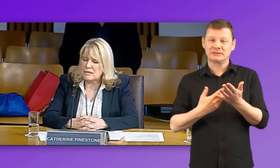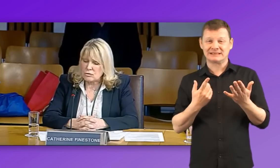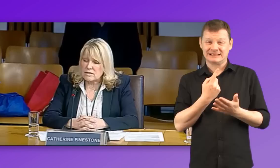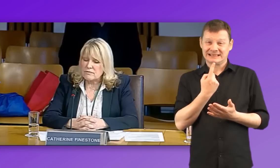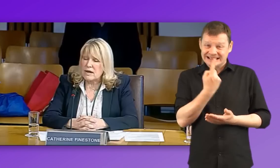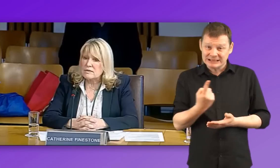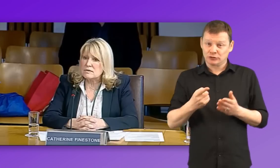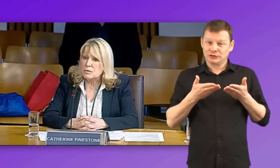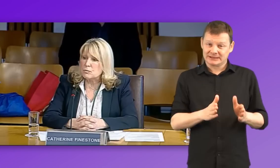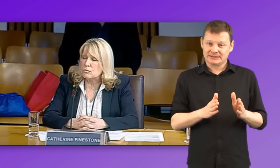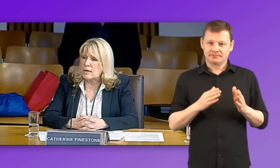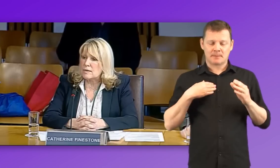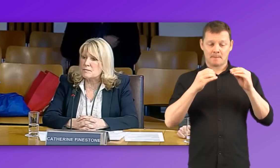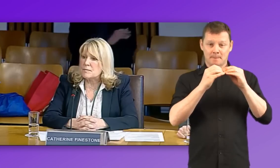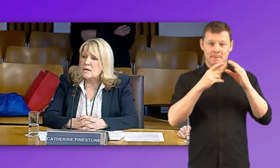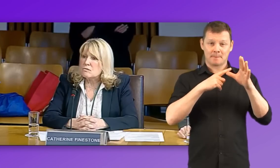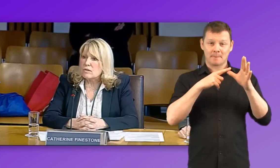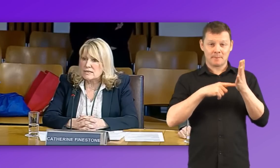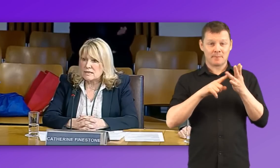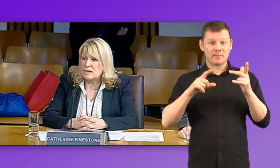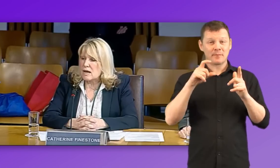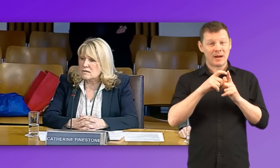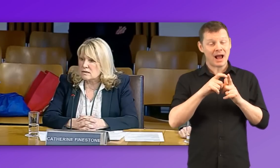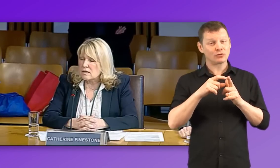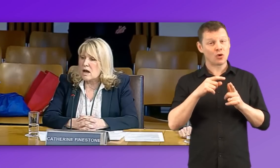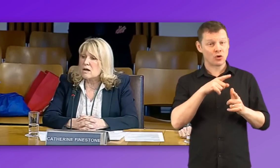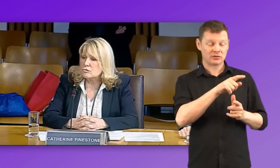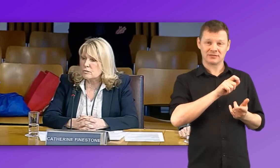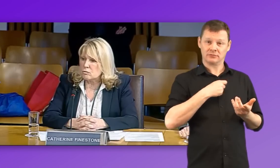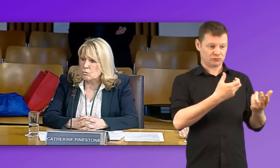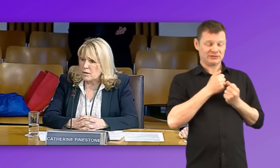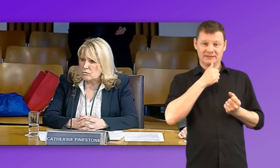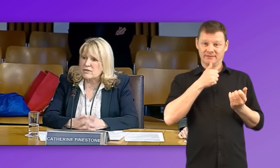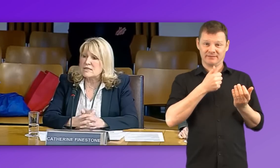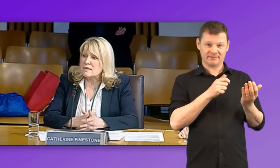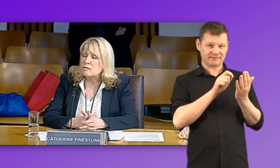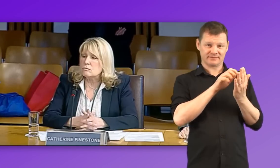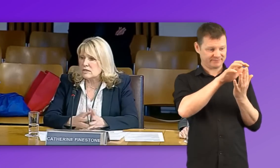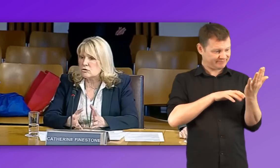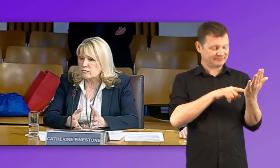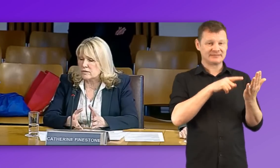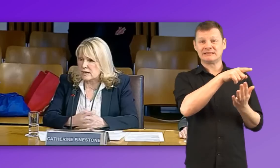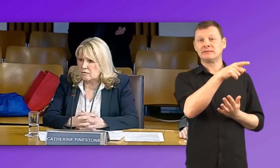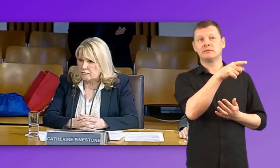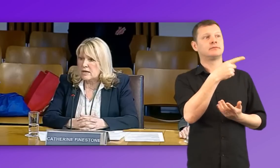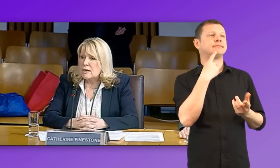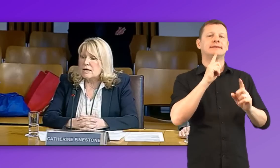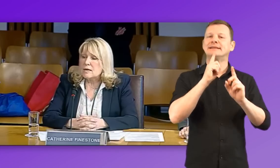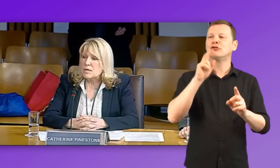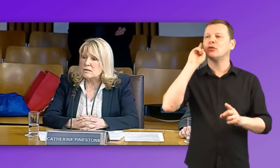BATOD have had people writing and asking, how do we go about, they're a single teacher of the deaf in